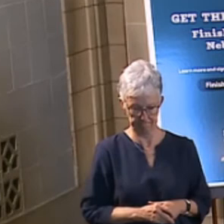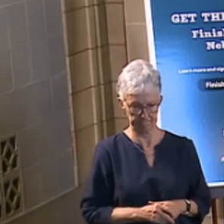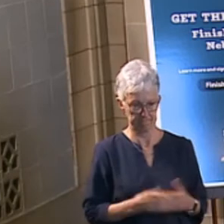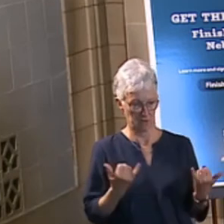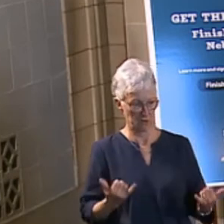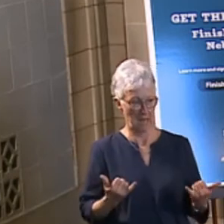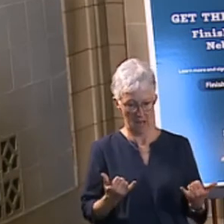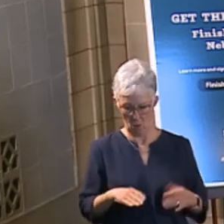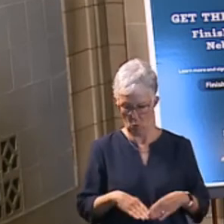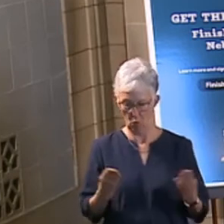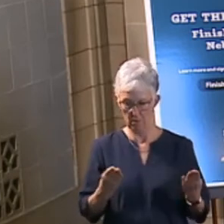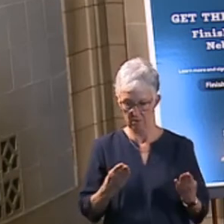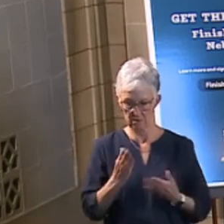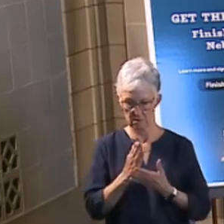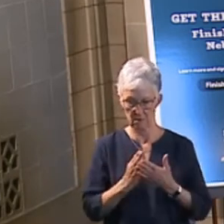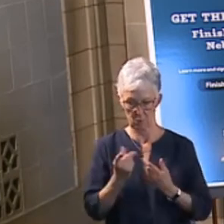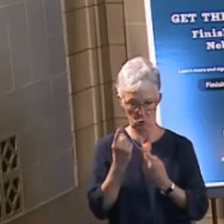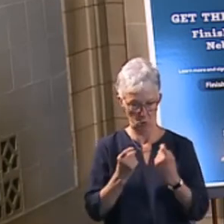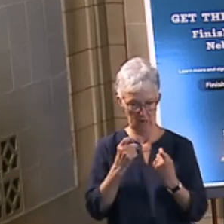questions and answers.